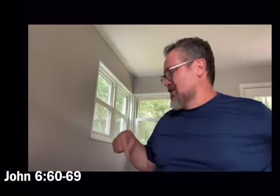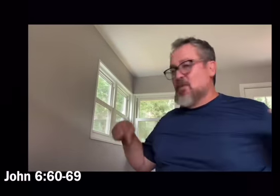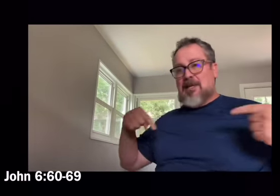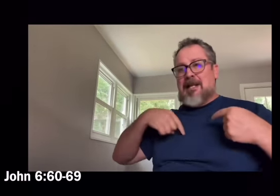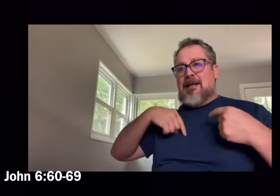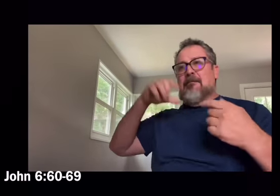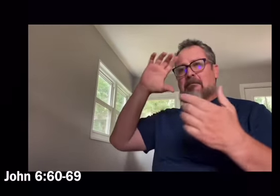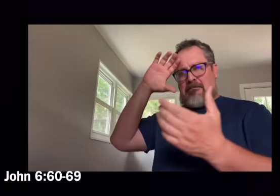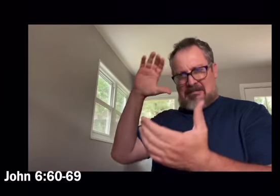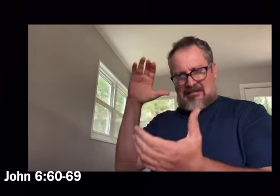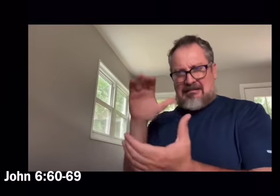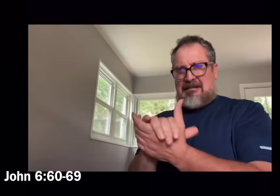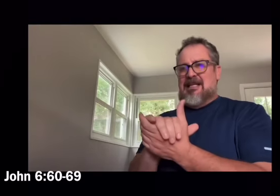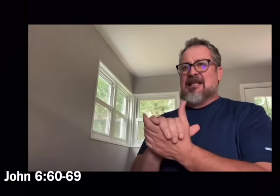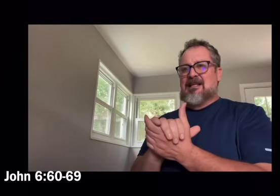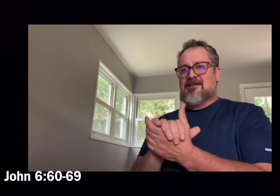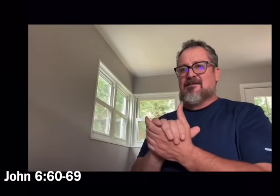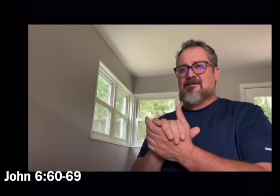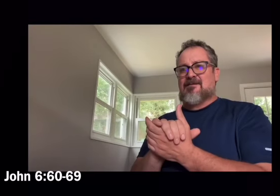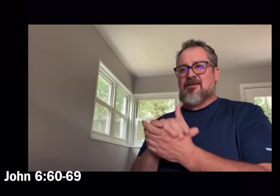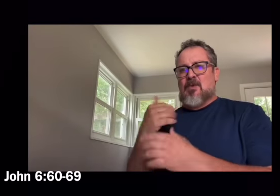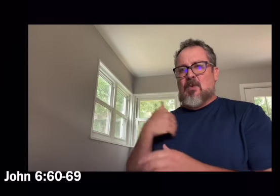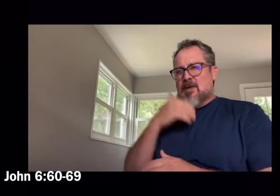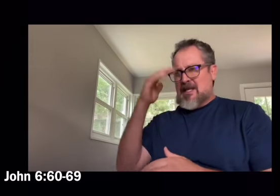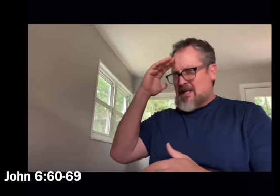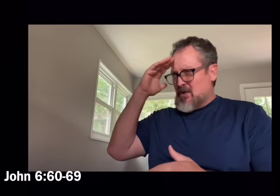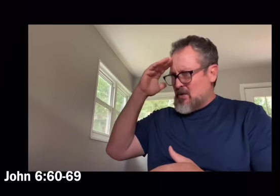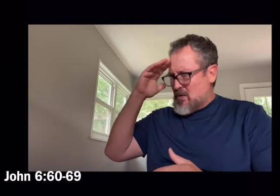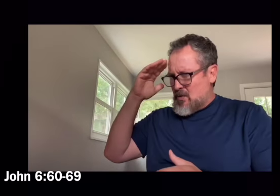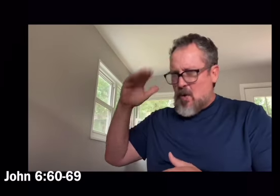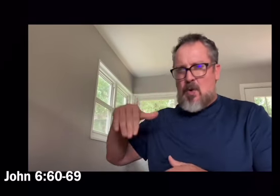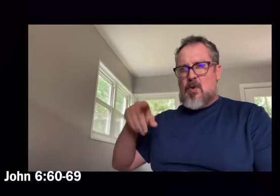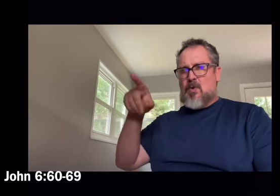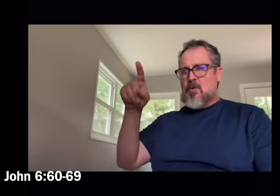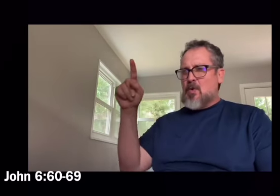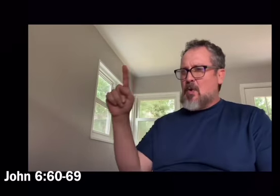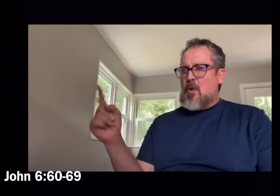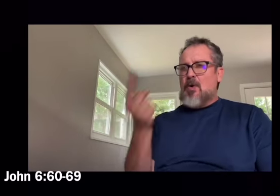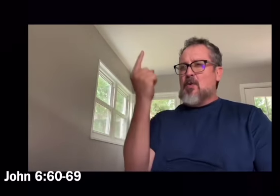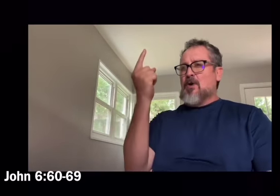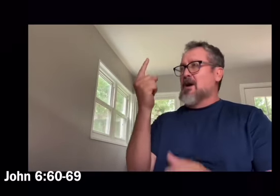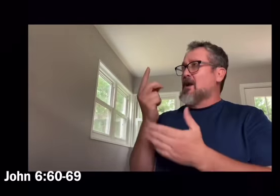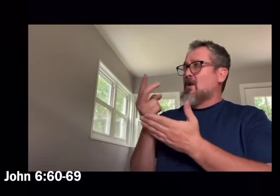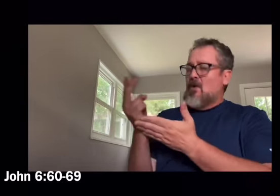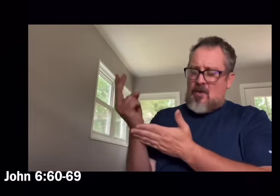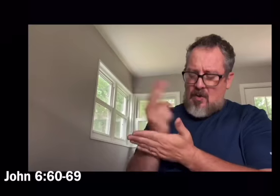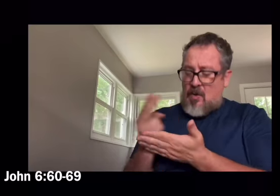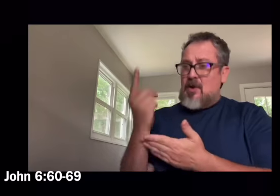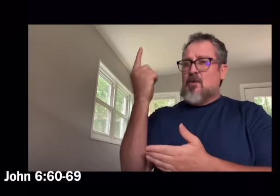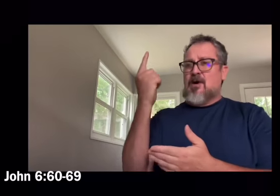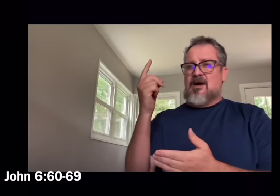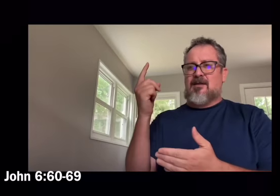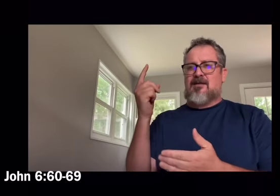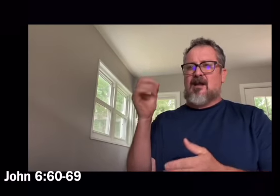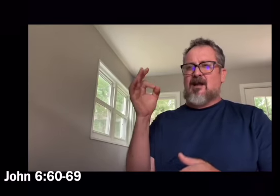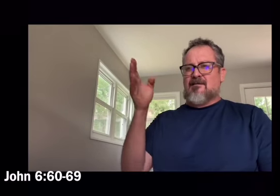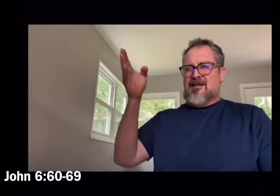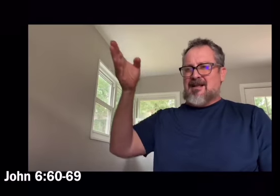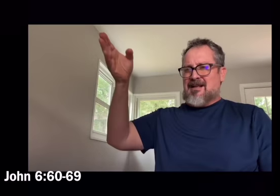come to believe and you convinced that you are the Holy